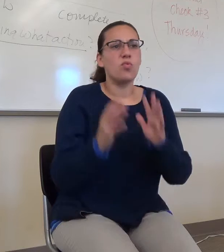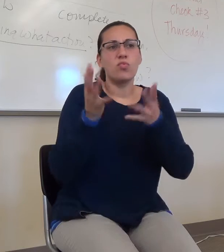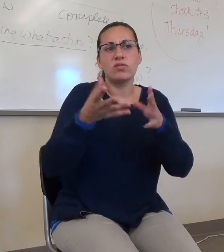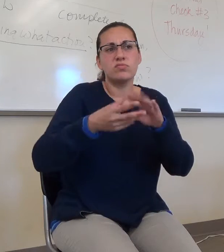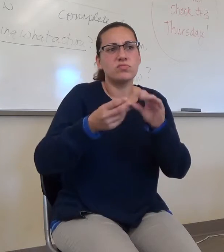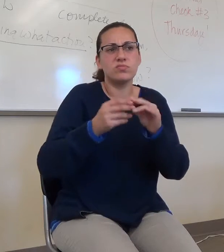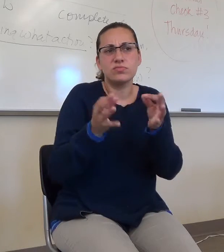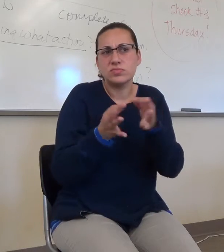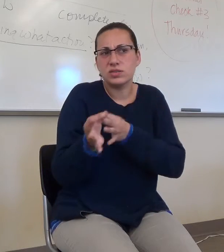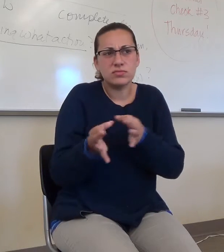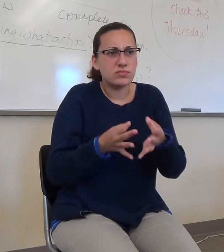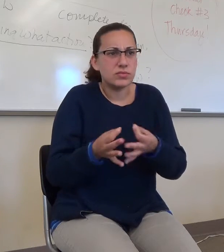Even just looking at this?